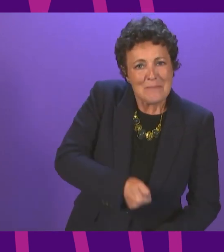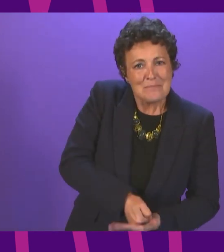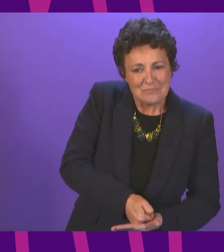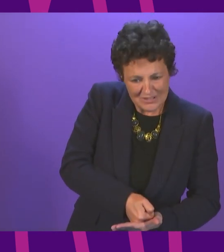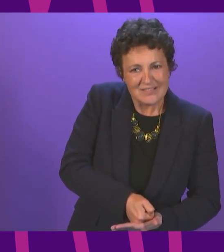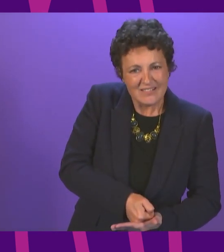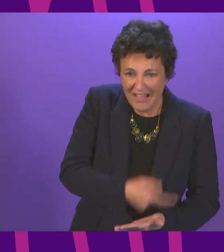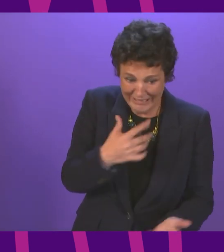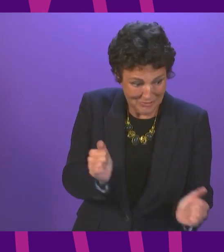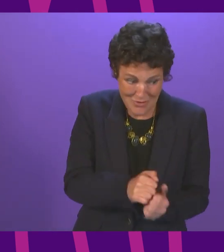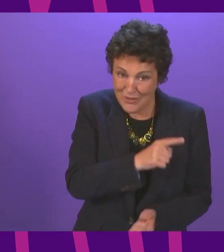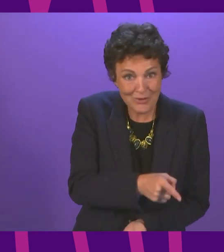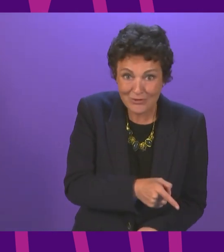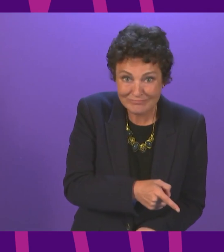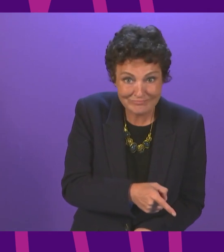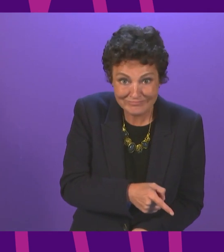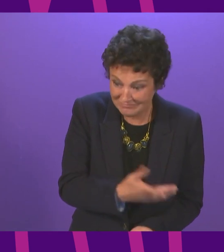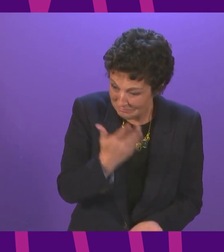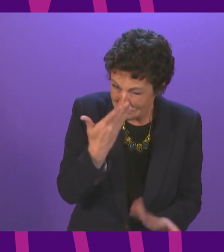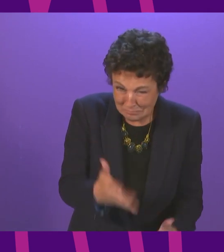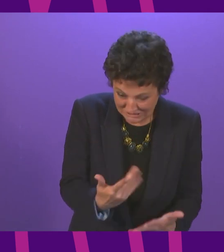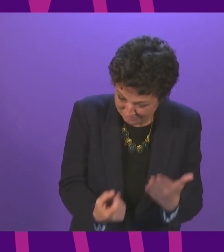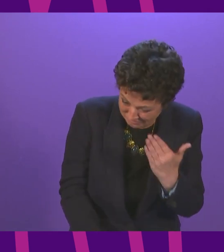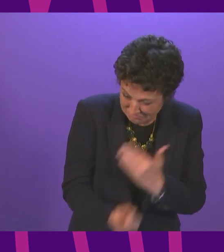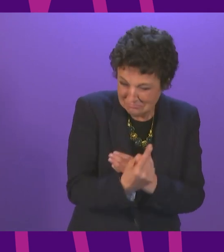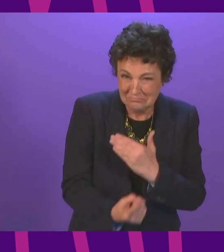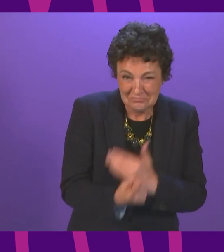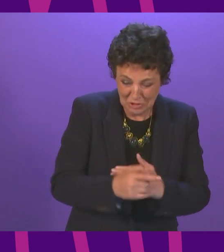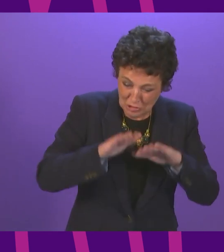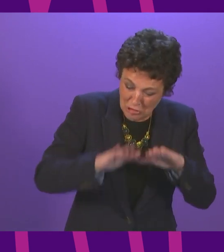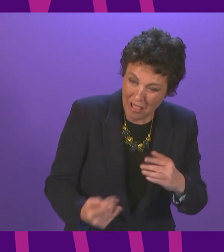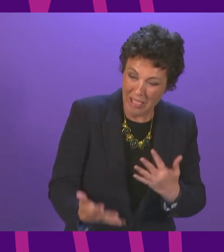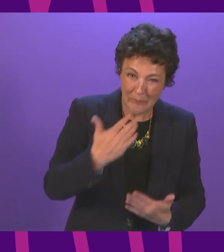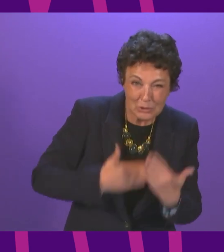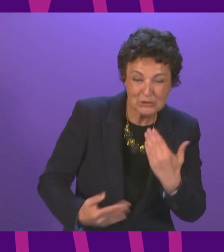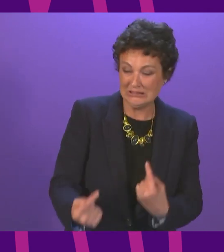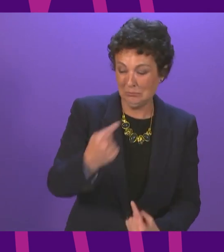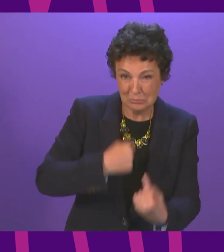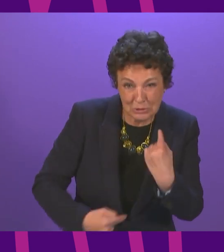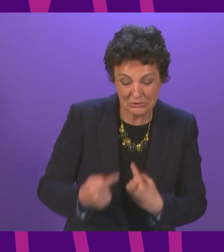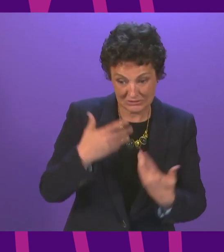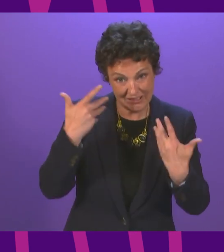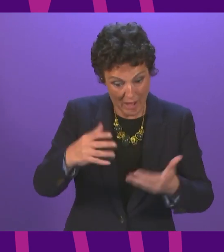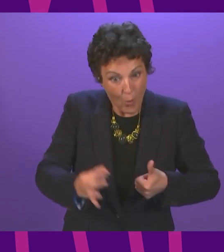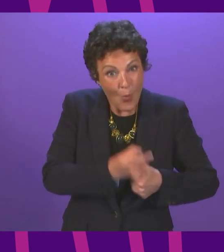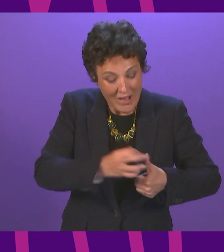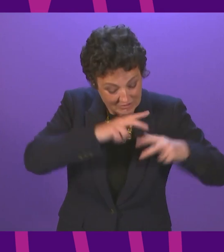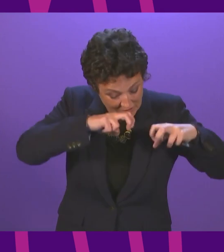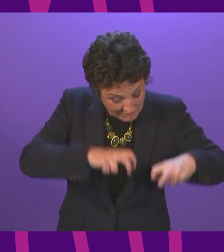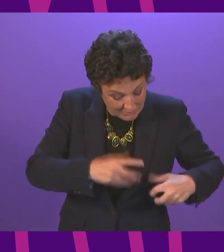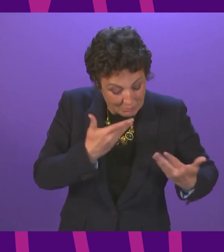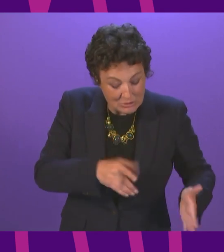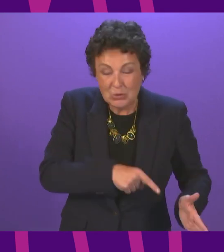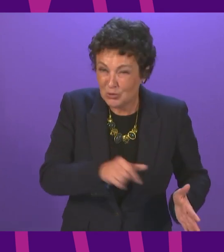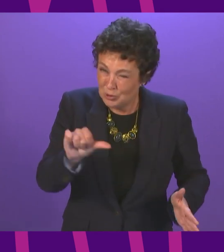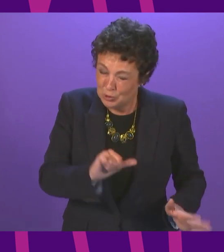question. The instances of systemic child abuse that the inquiry of course is currently looking at